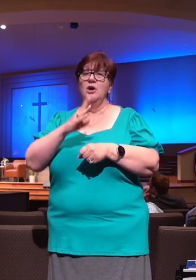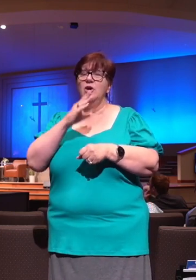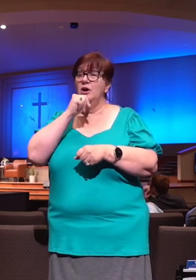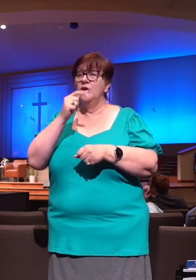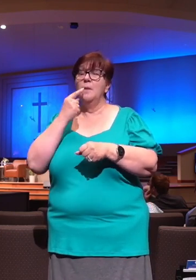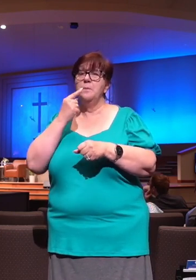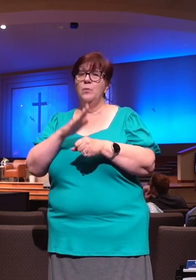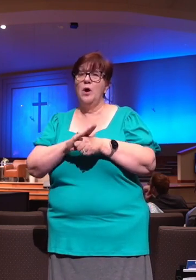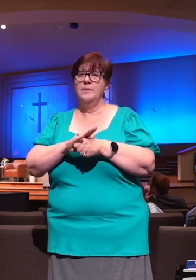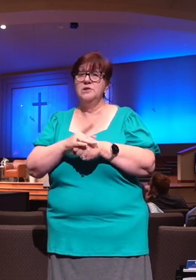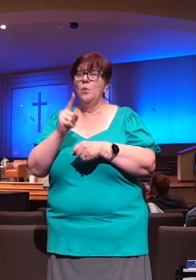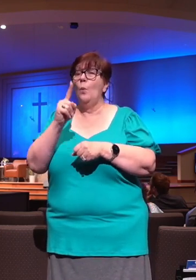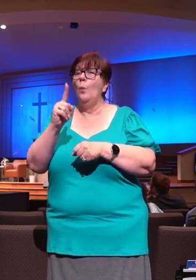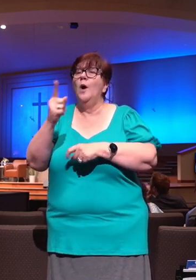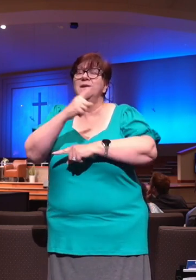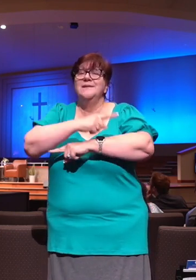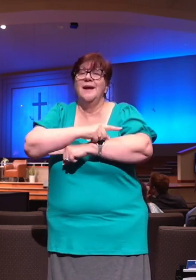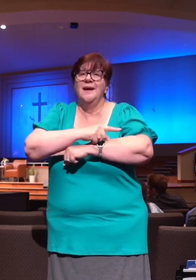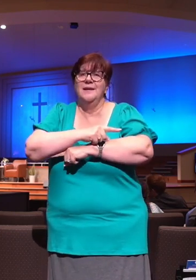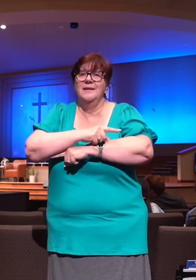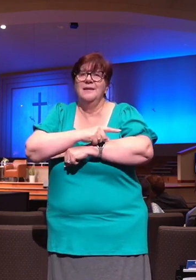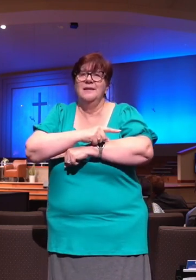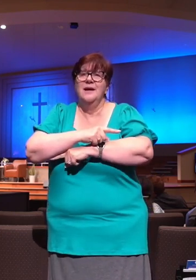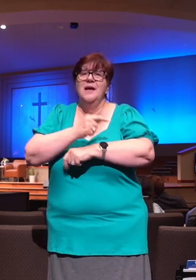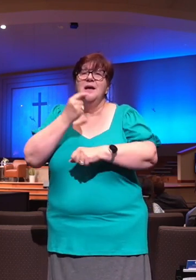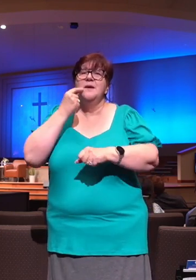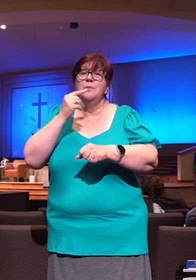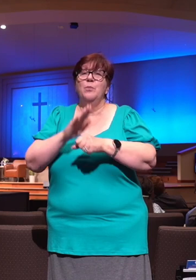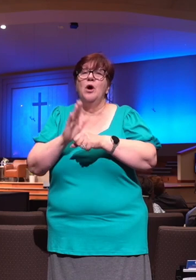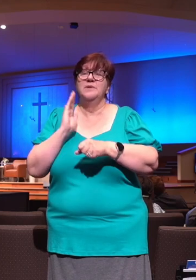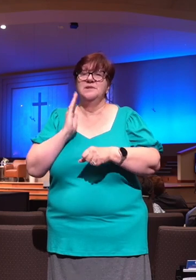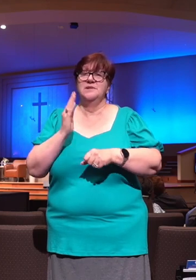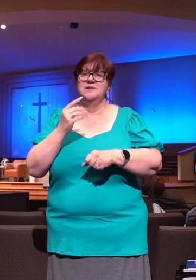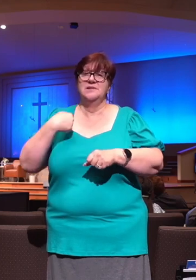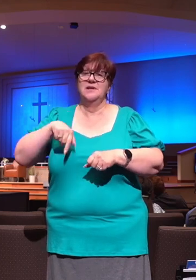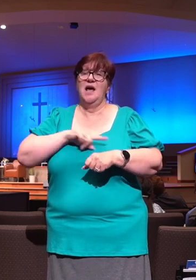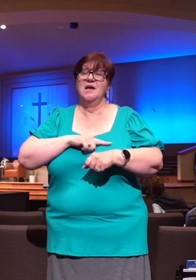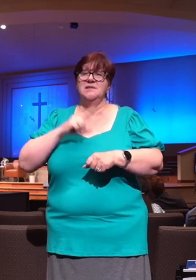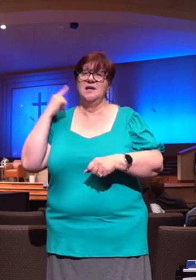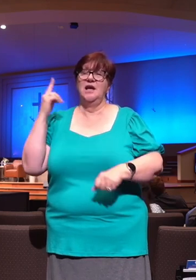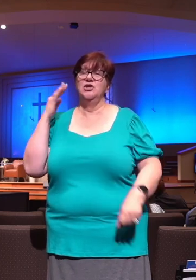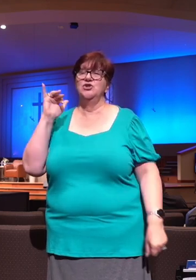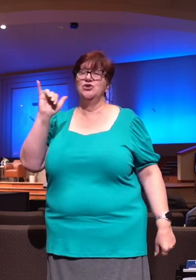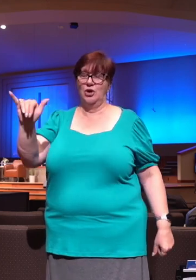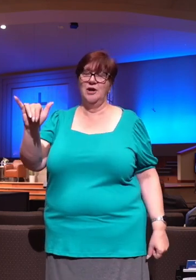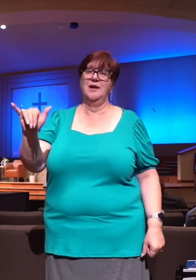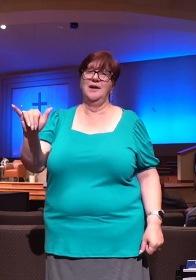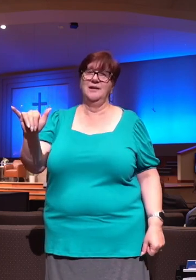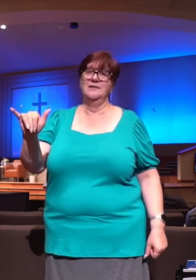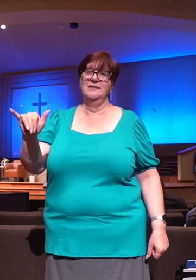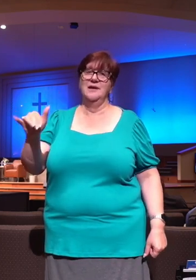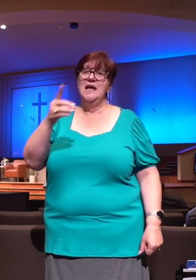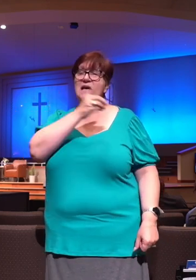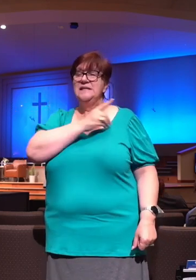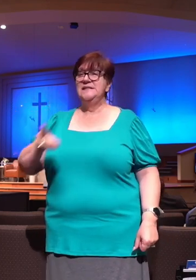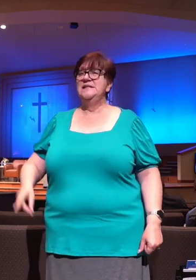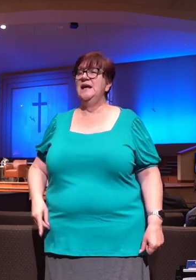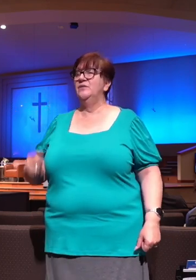a day. He promises us eternity. David said, I would just take one day in your presence. Lord, just give me one day.